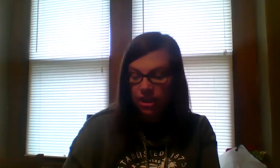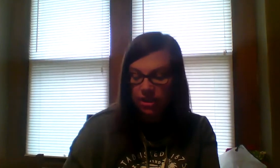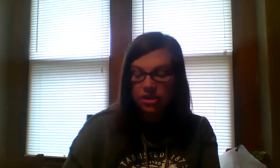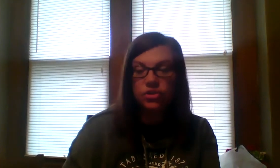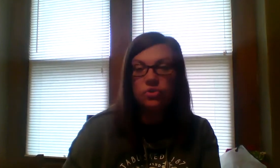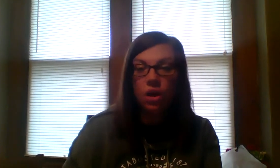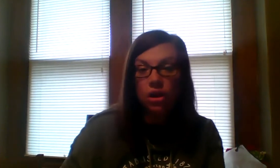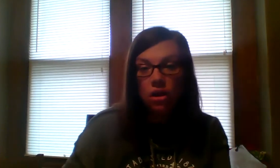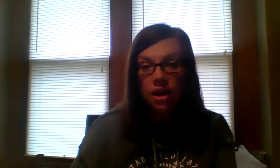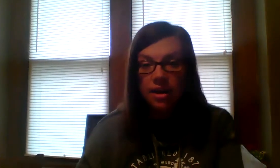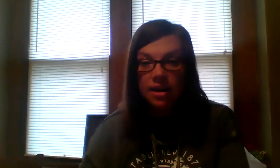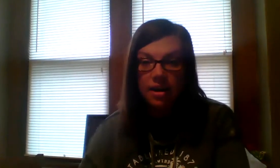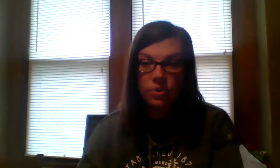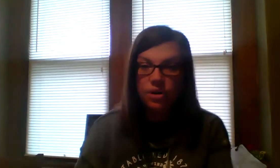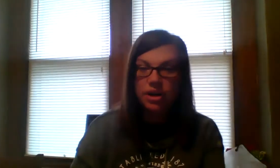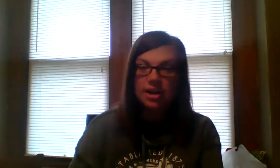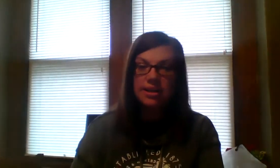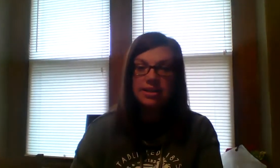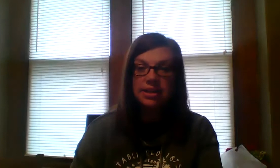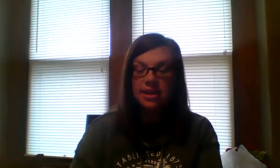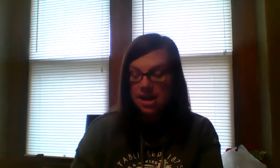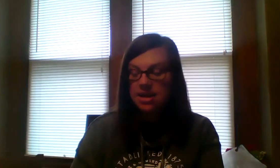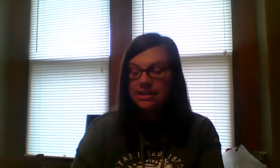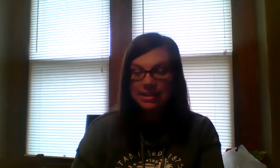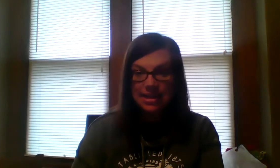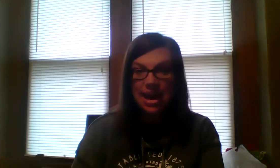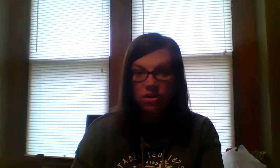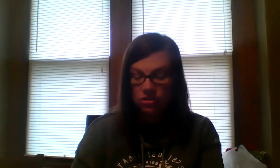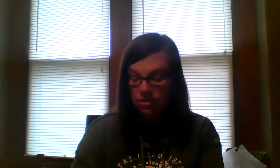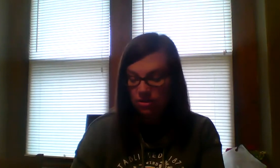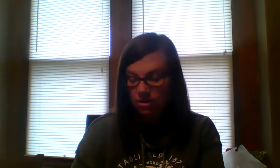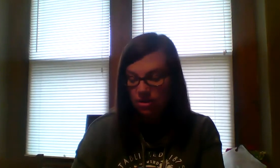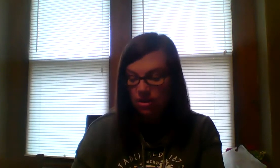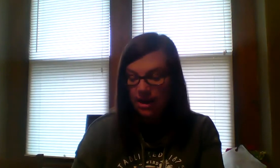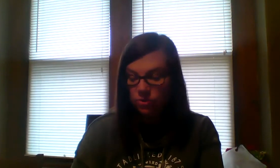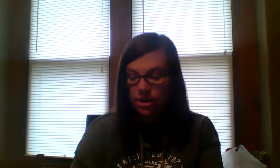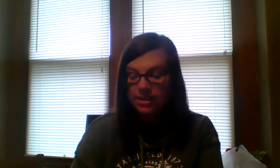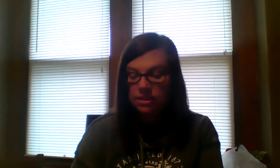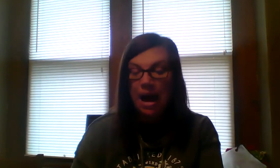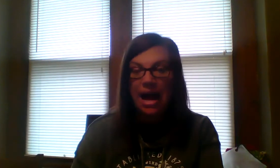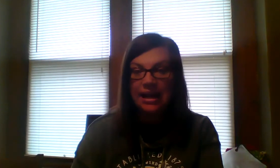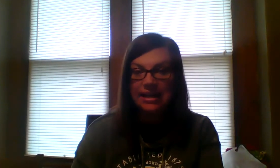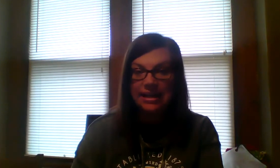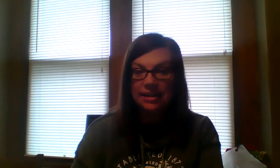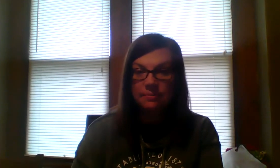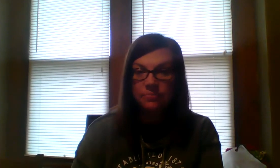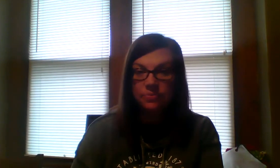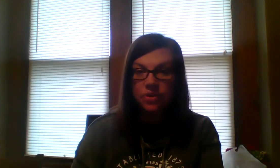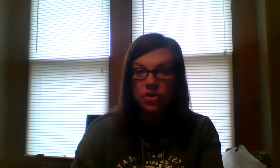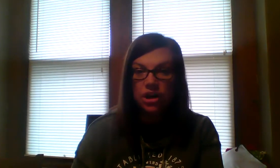to ol, and the word is scale. The next word is spine. You're going to